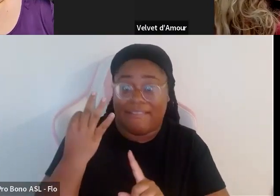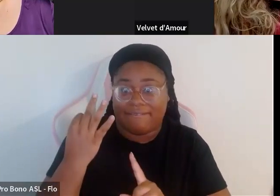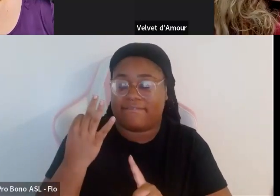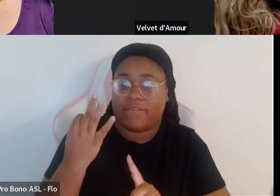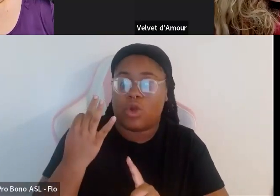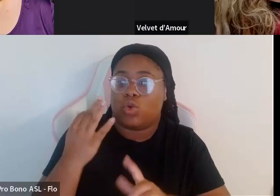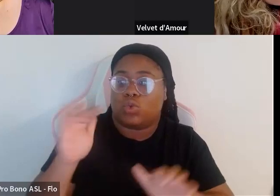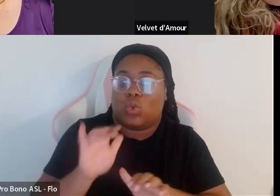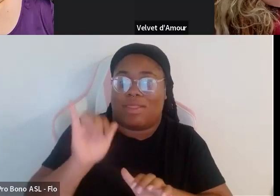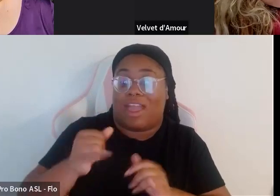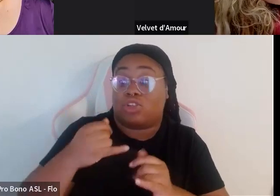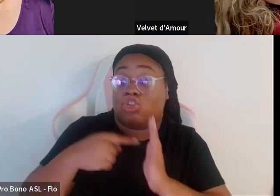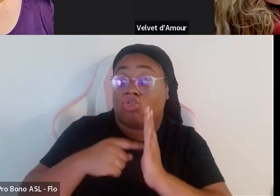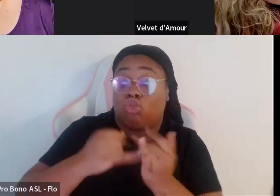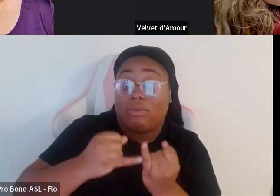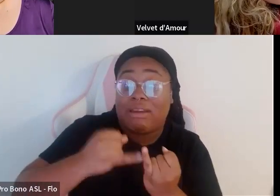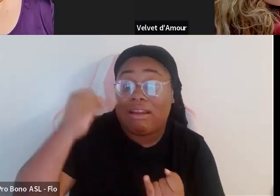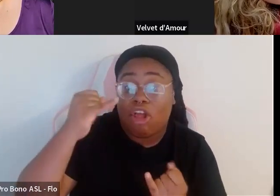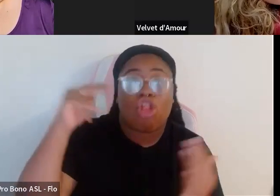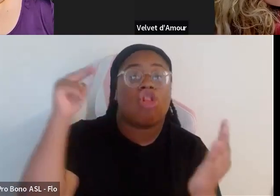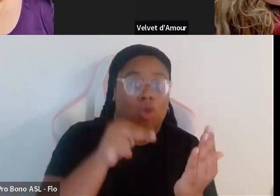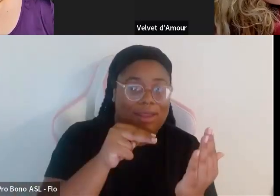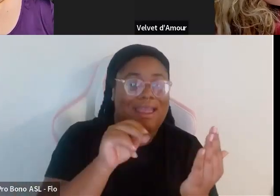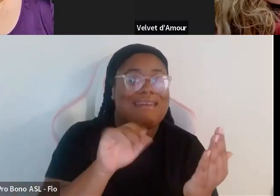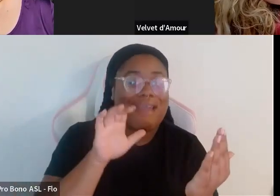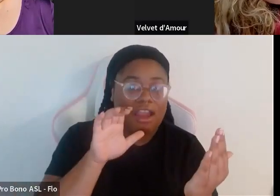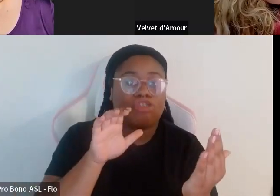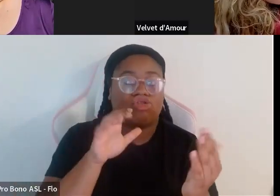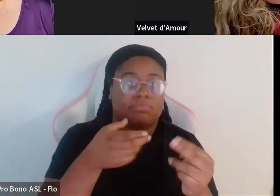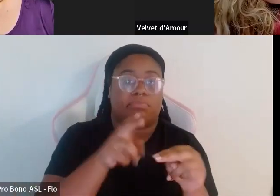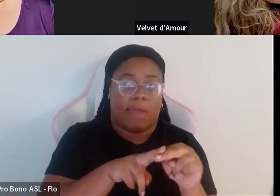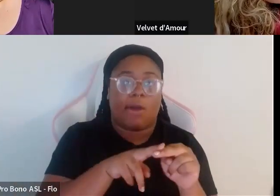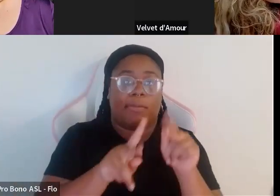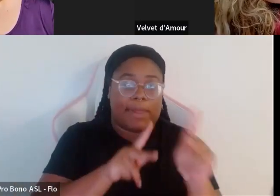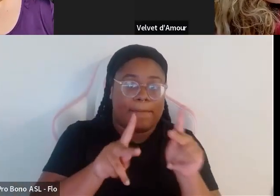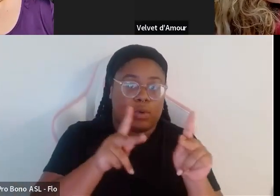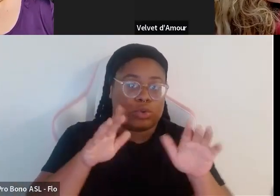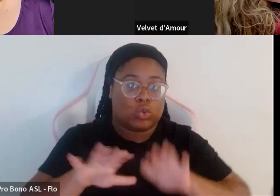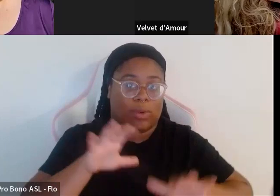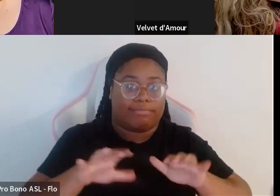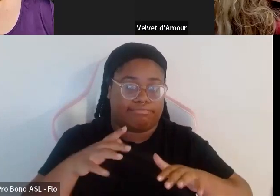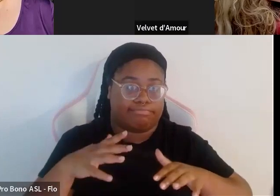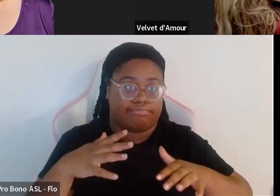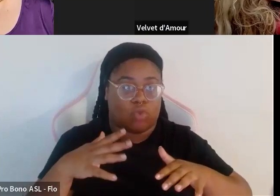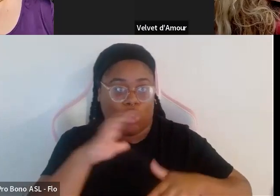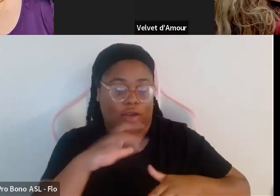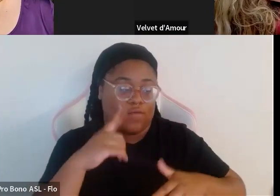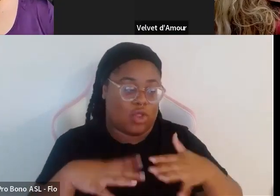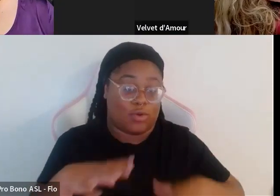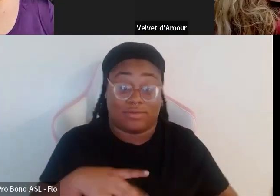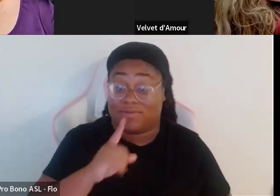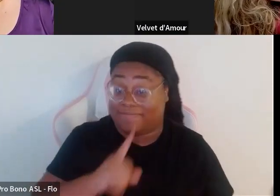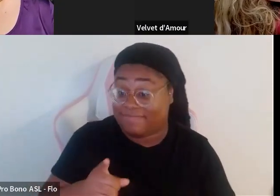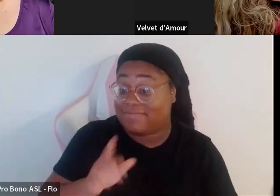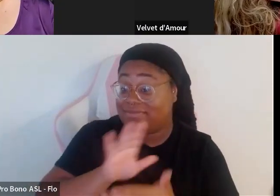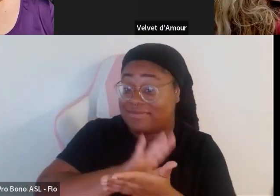show thin people looking at 900 pound people doing that you know exactly I mean that's why it's refreshing to see like a